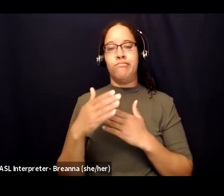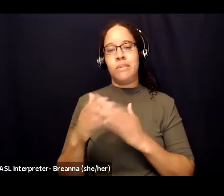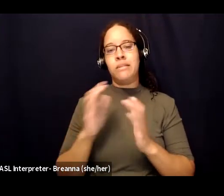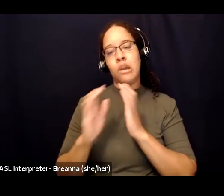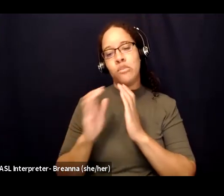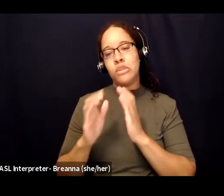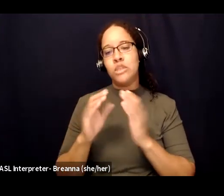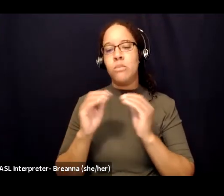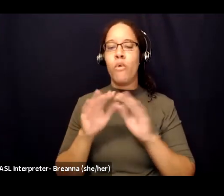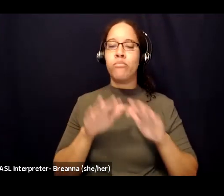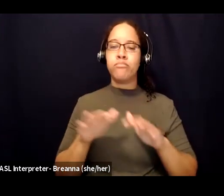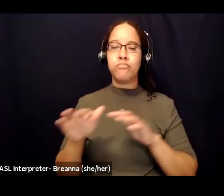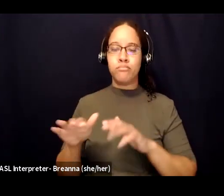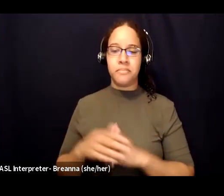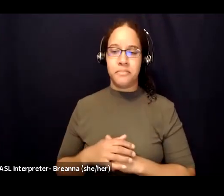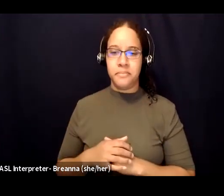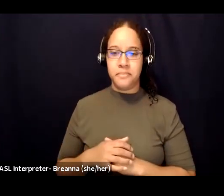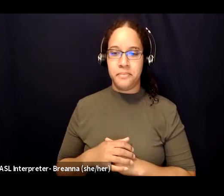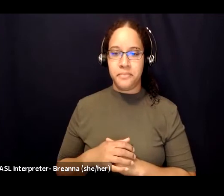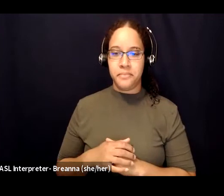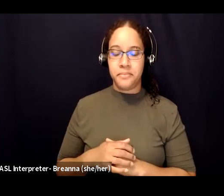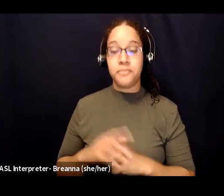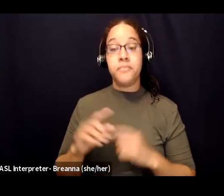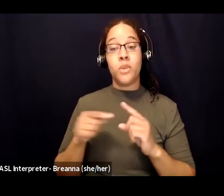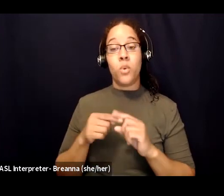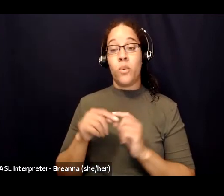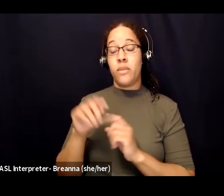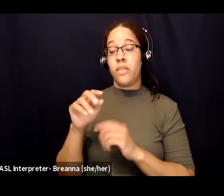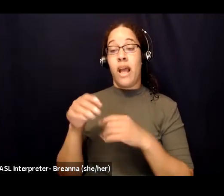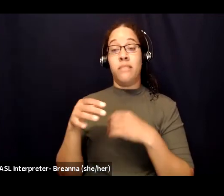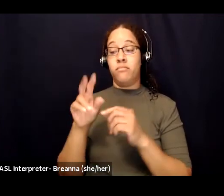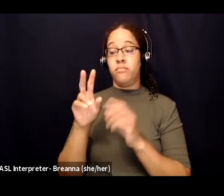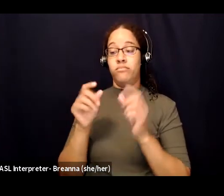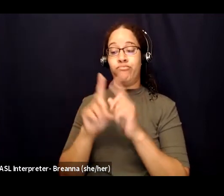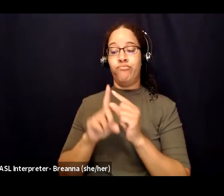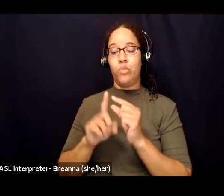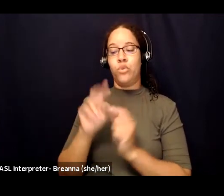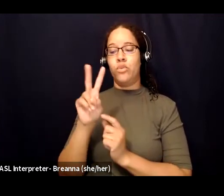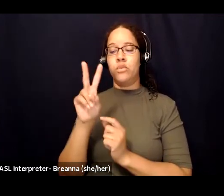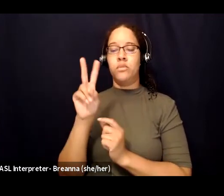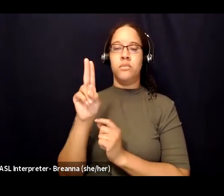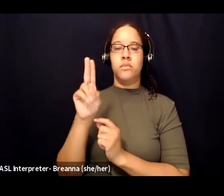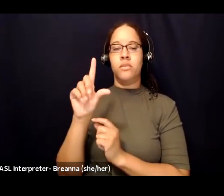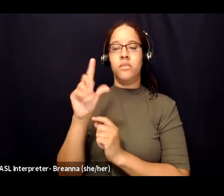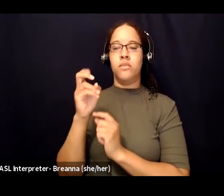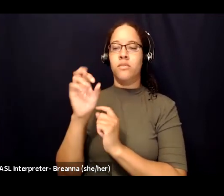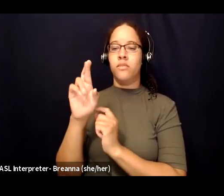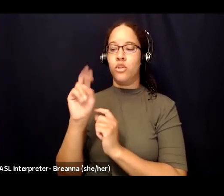Brown's definition of vulnerability, which is the definition of vulnerability is uncertainty,